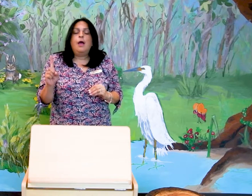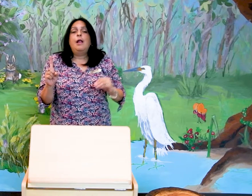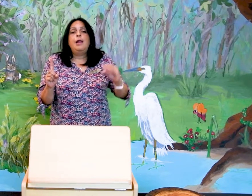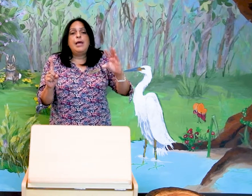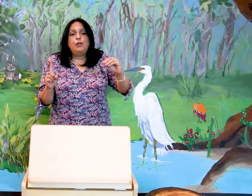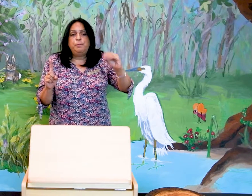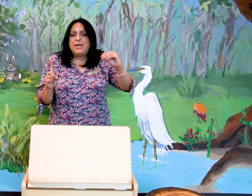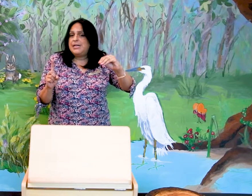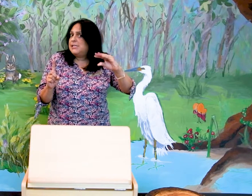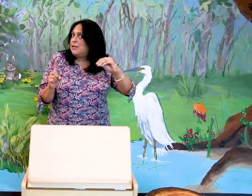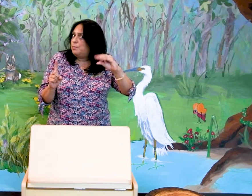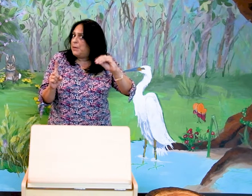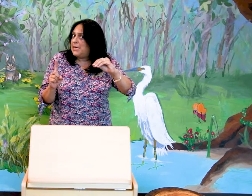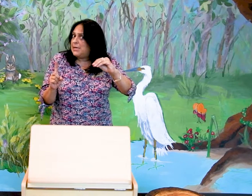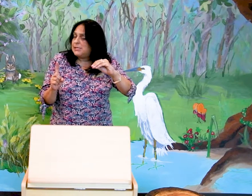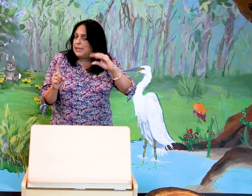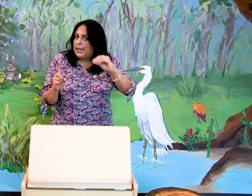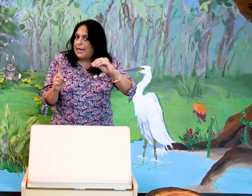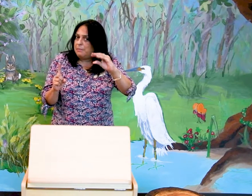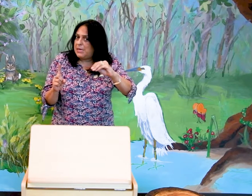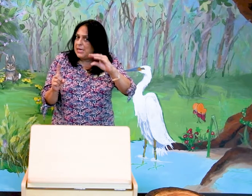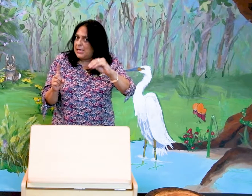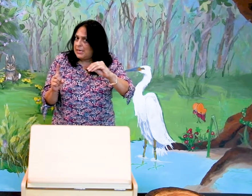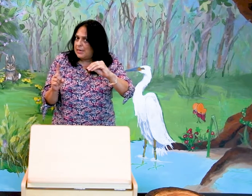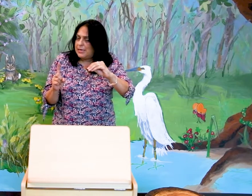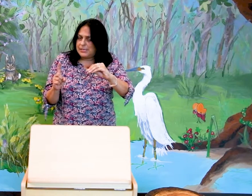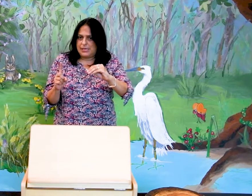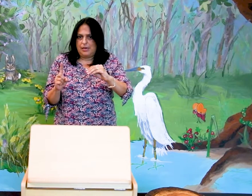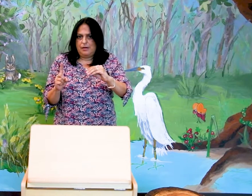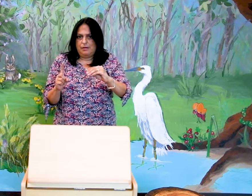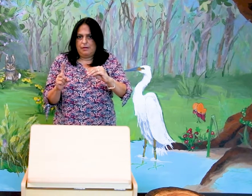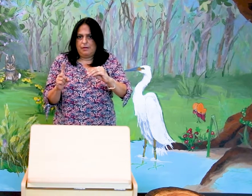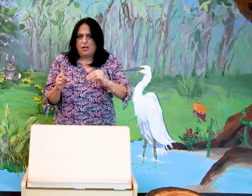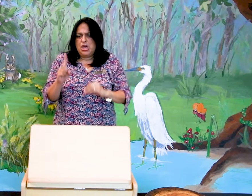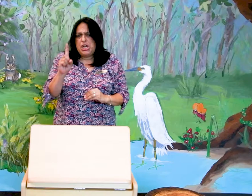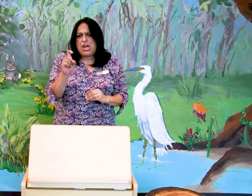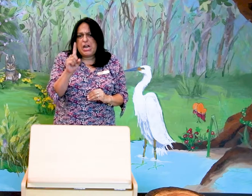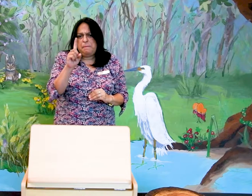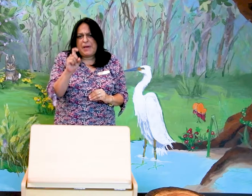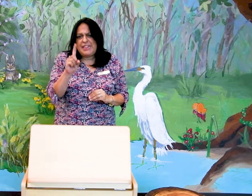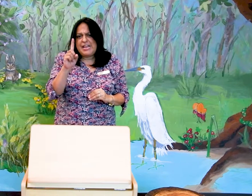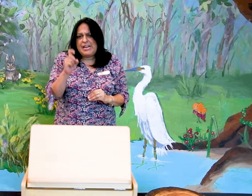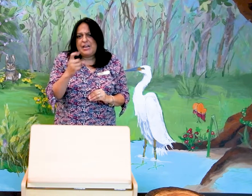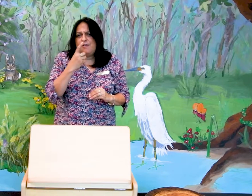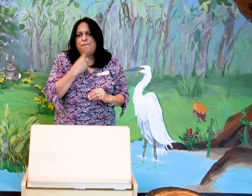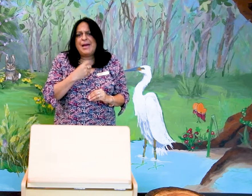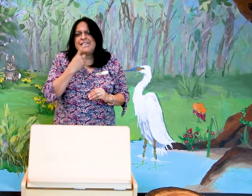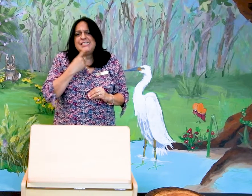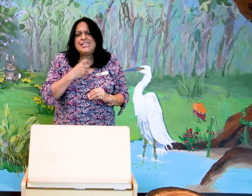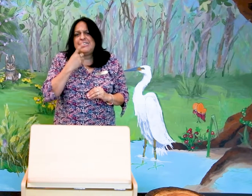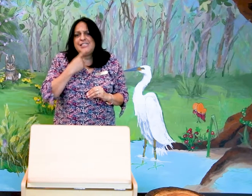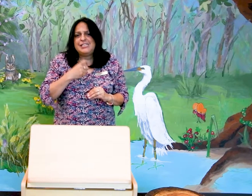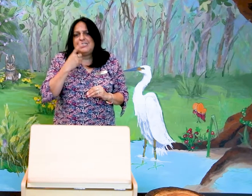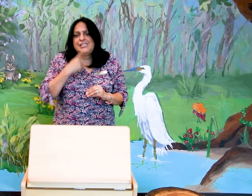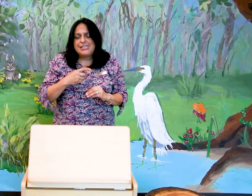Little piggies, little piggies, let me in, he said. Not by the hair of my chinny chin chin,